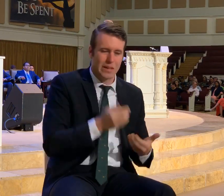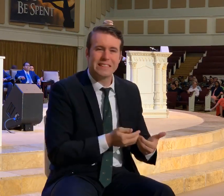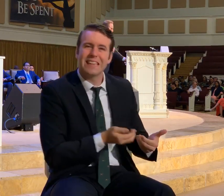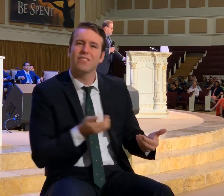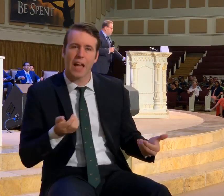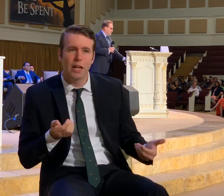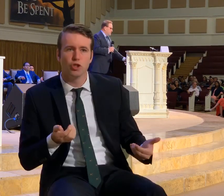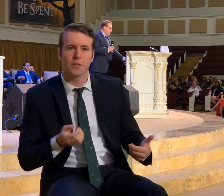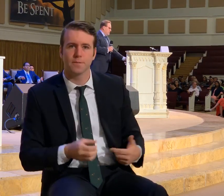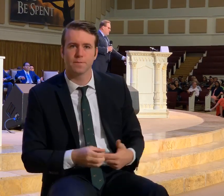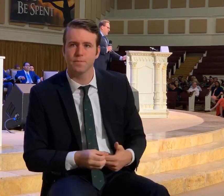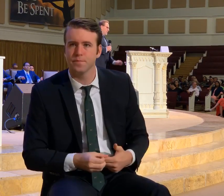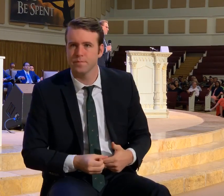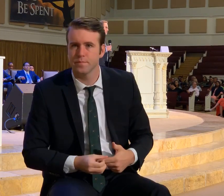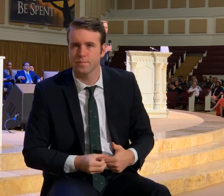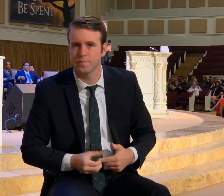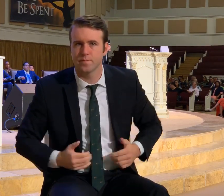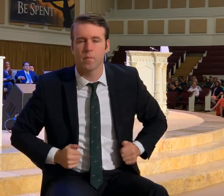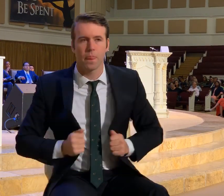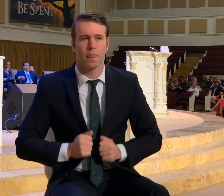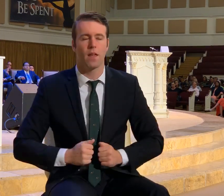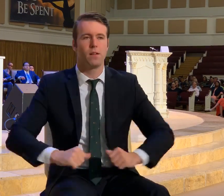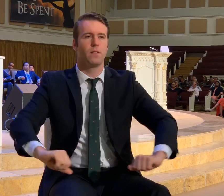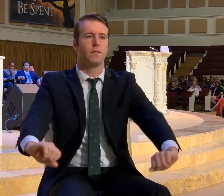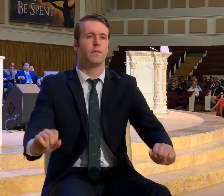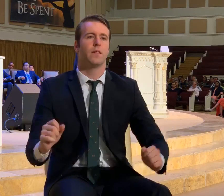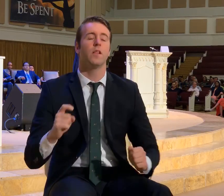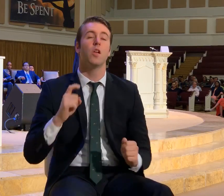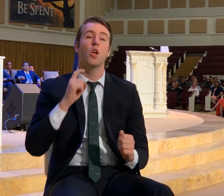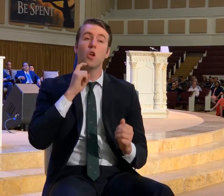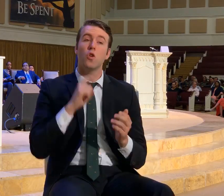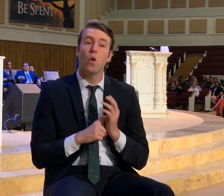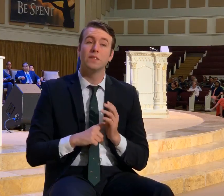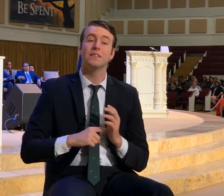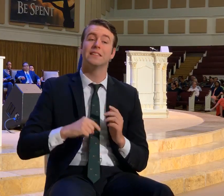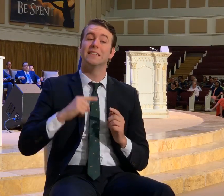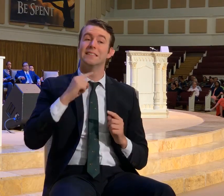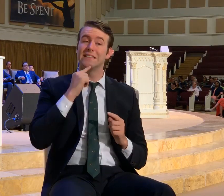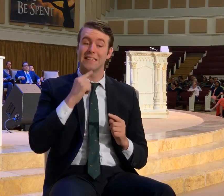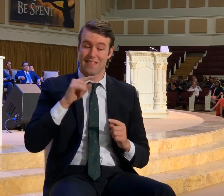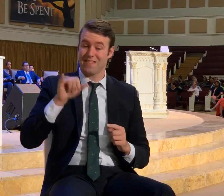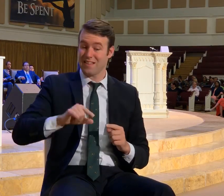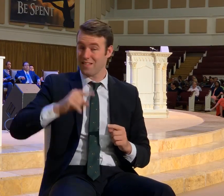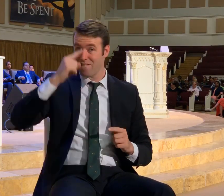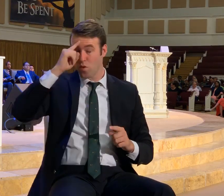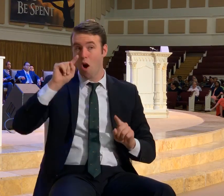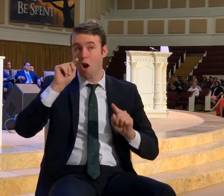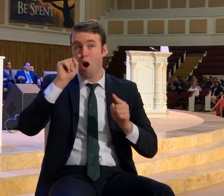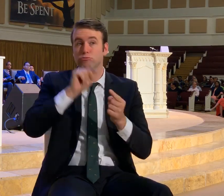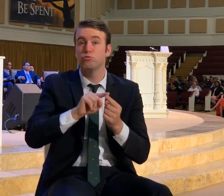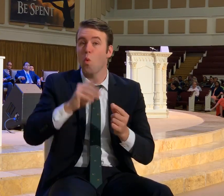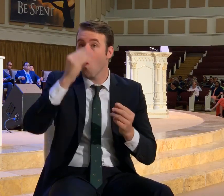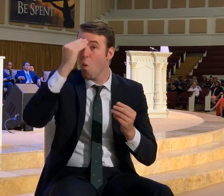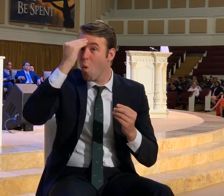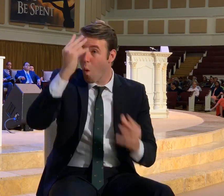Amen. And notice what he says. That it is unto obedience.